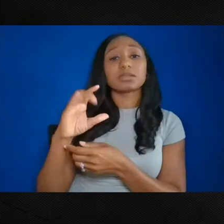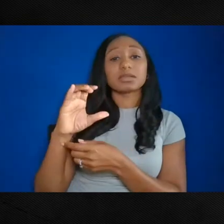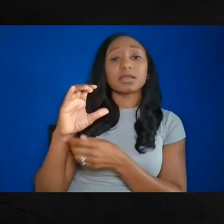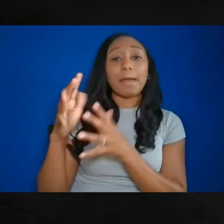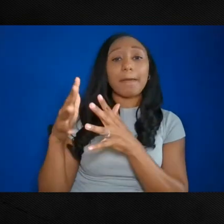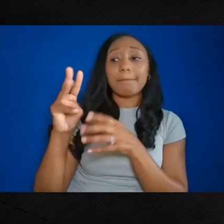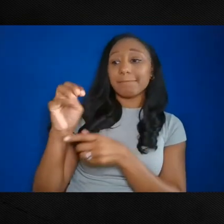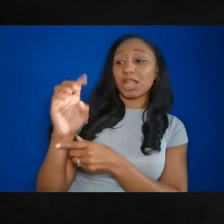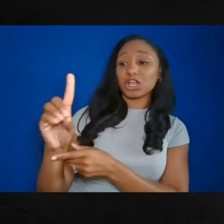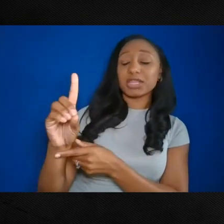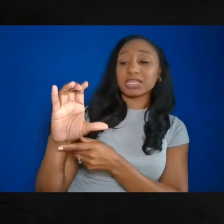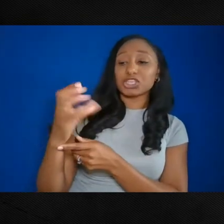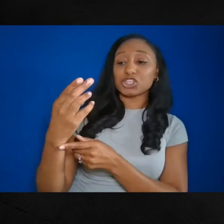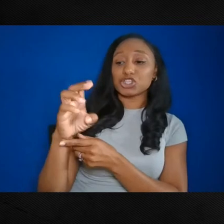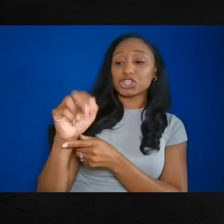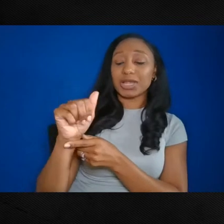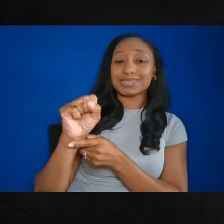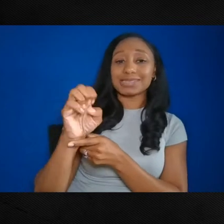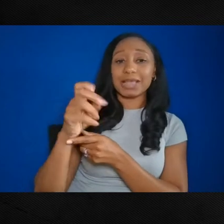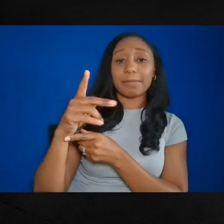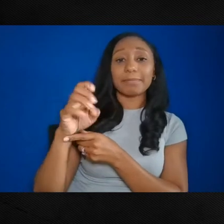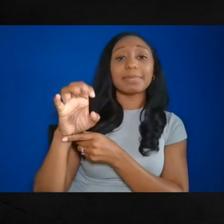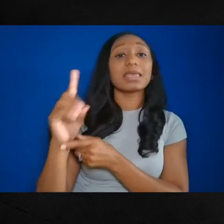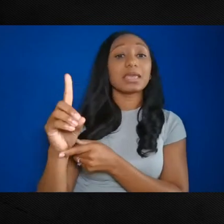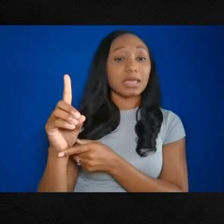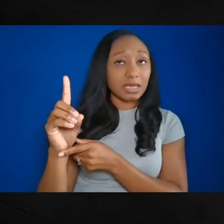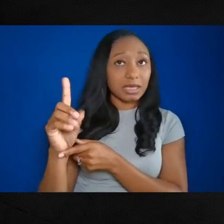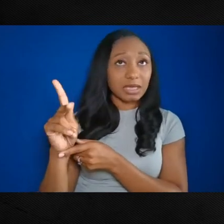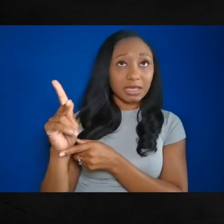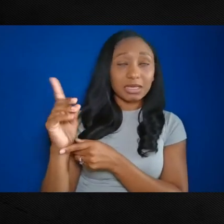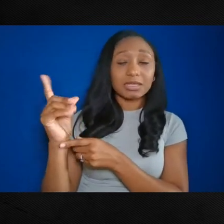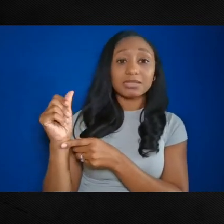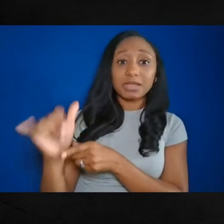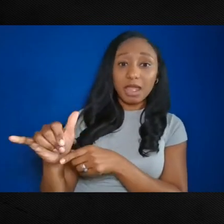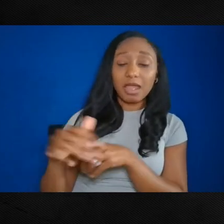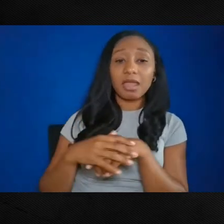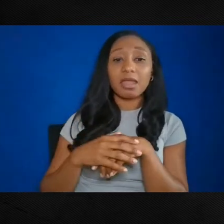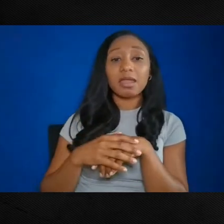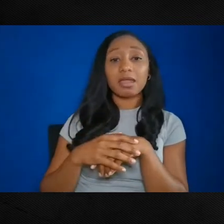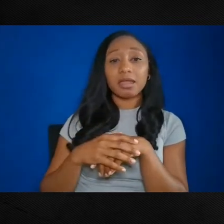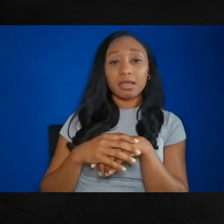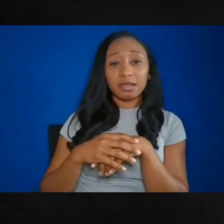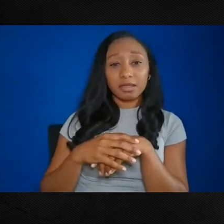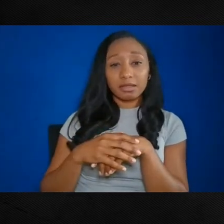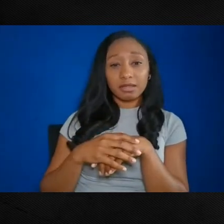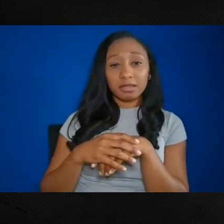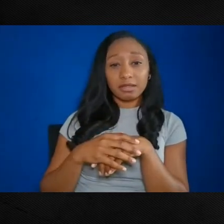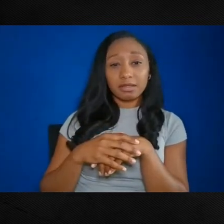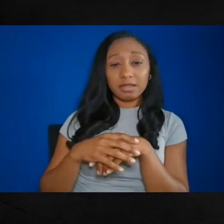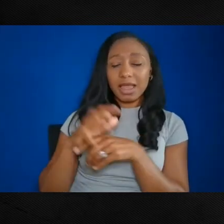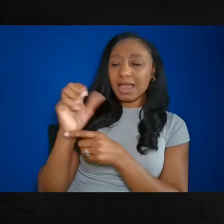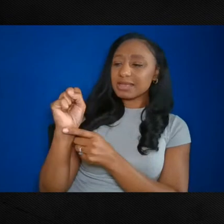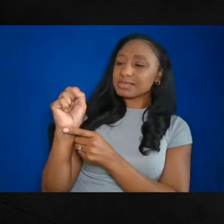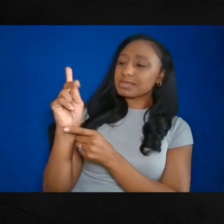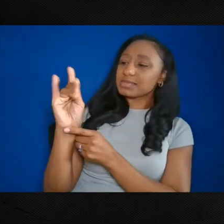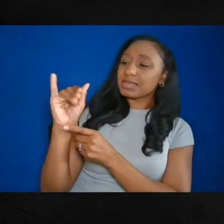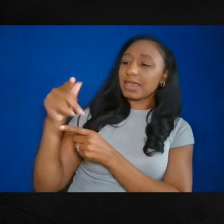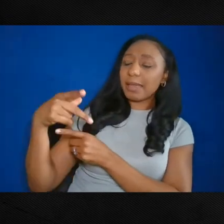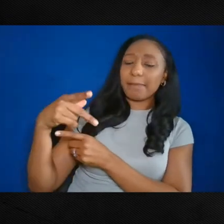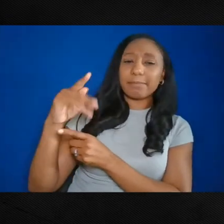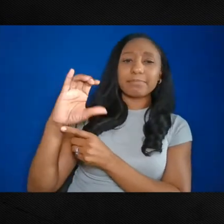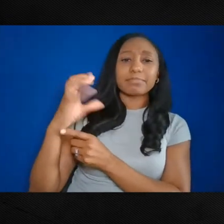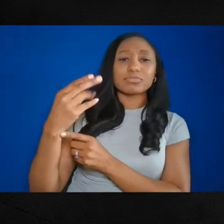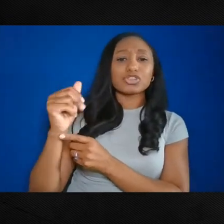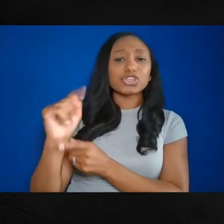Skipjack races. I spent a wonderful day on board the old Claude Summers Skipjack with African American